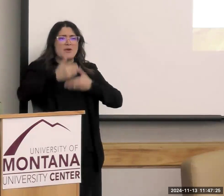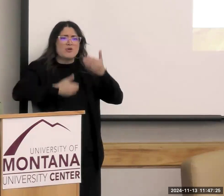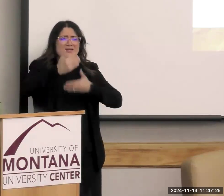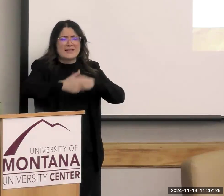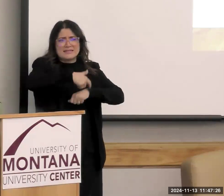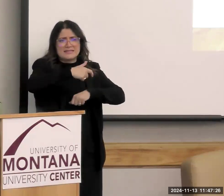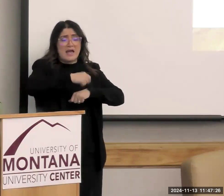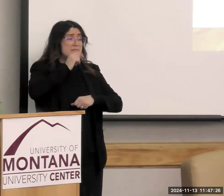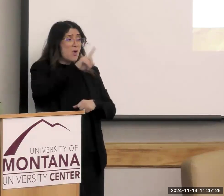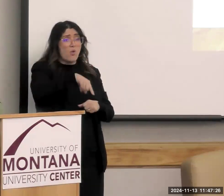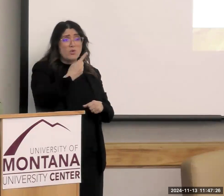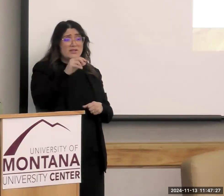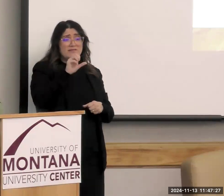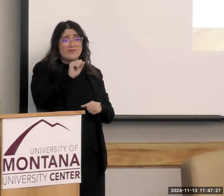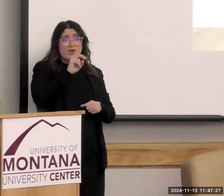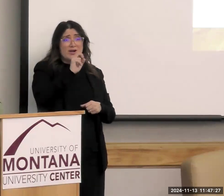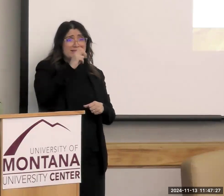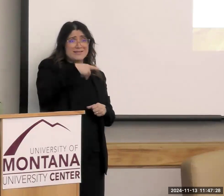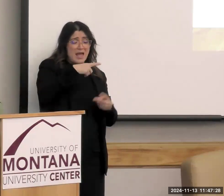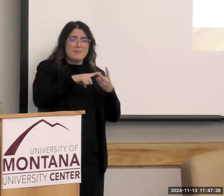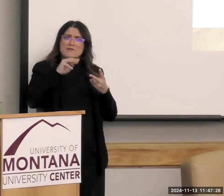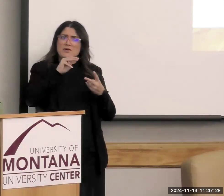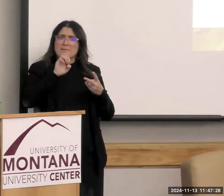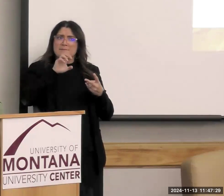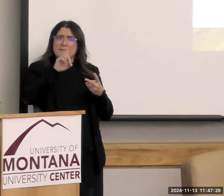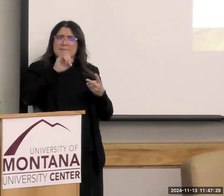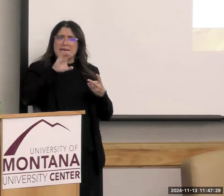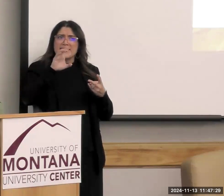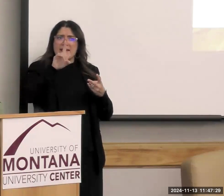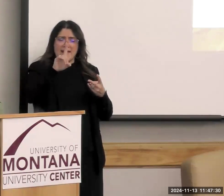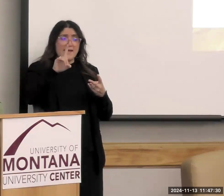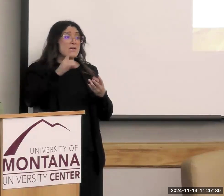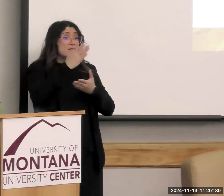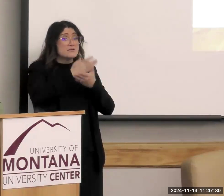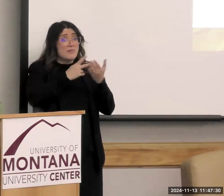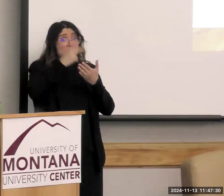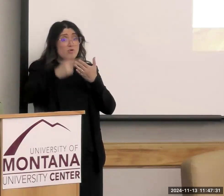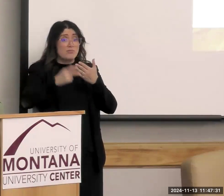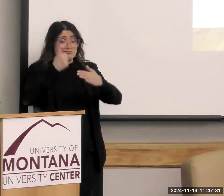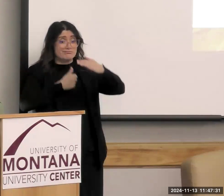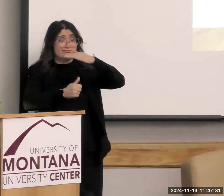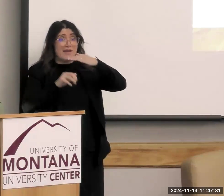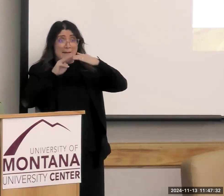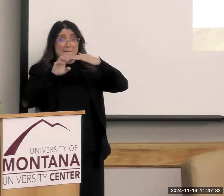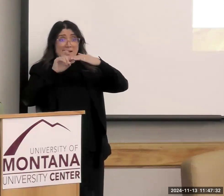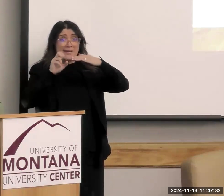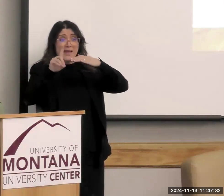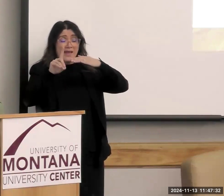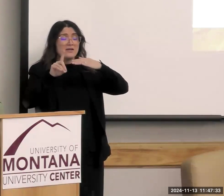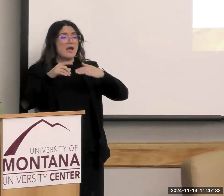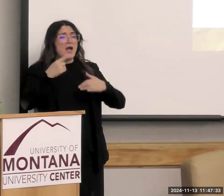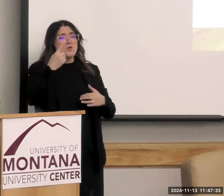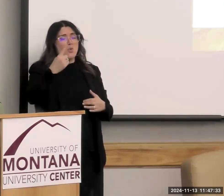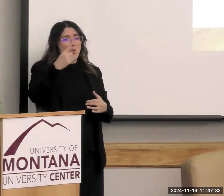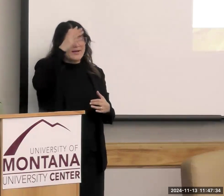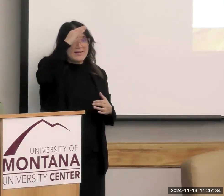just for SNAP, but for Medicaid and some of these programs that are covered under Medicaid, I had a guy out of